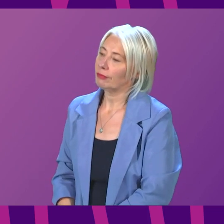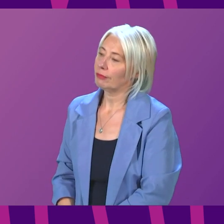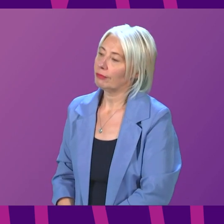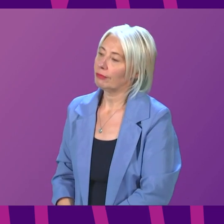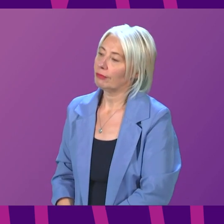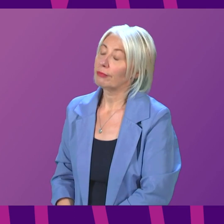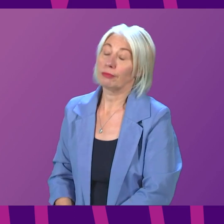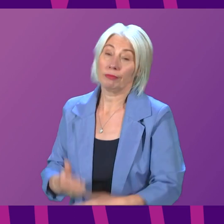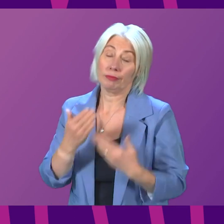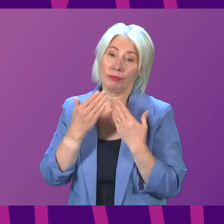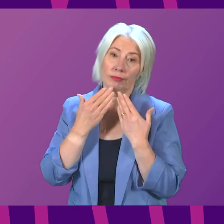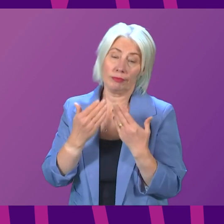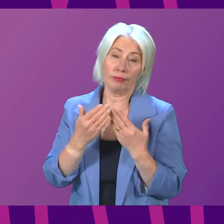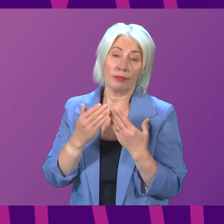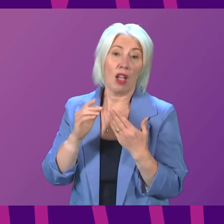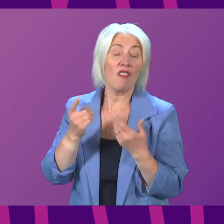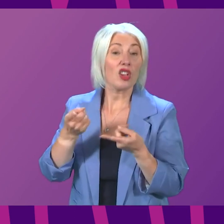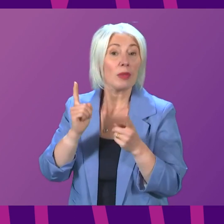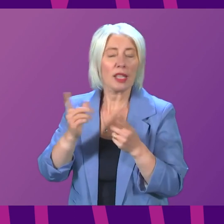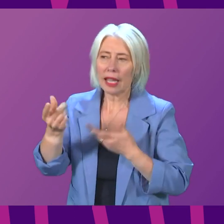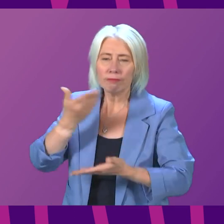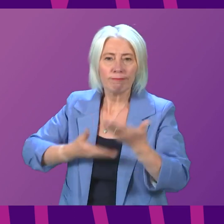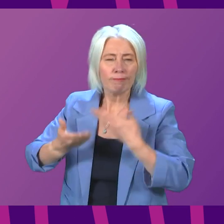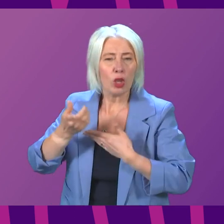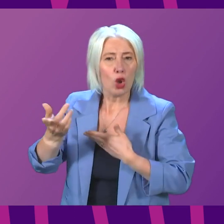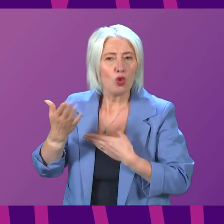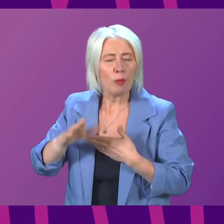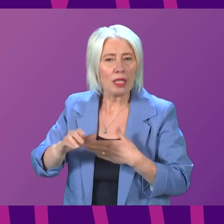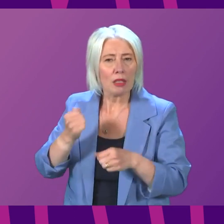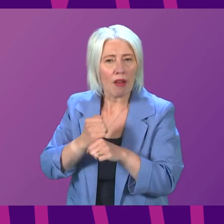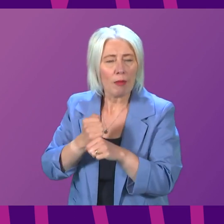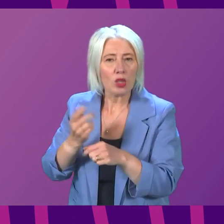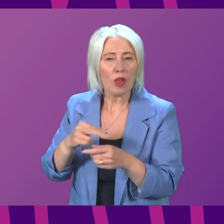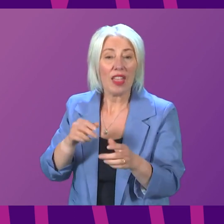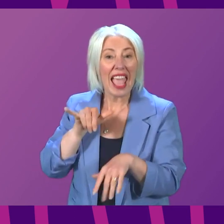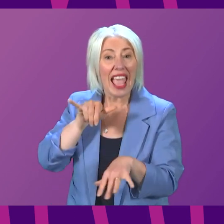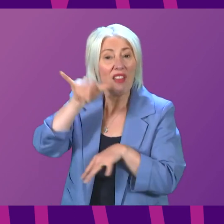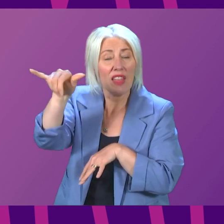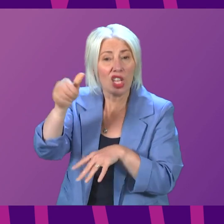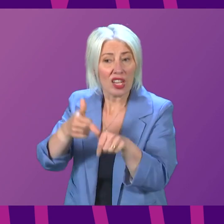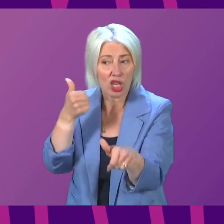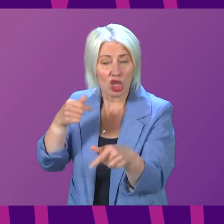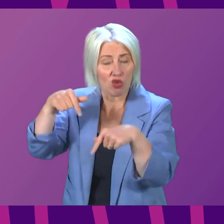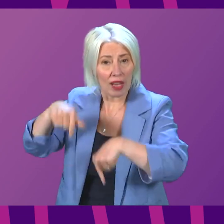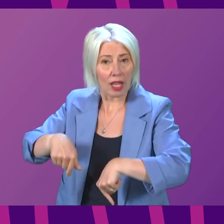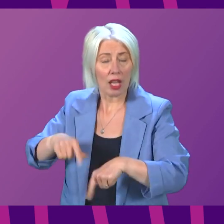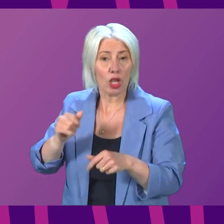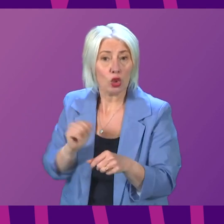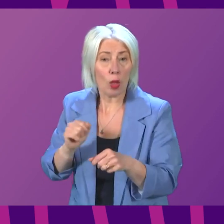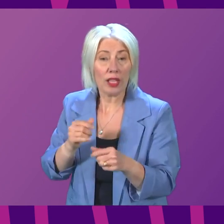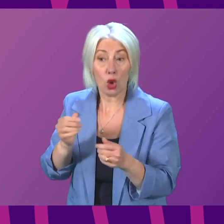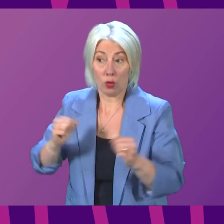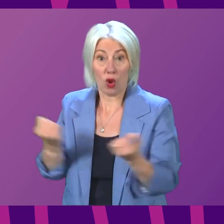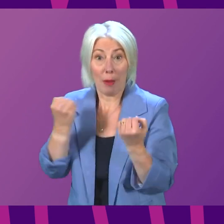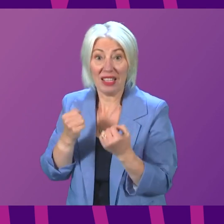Thank you, the Prime Minister. Can the First Minister highlight what discussions the Scottish Government has had with the aviation industry in Scotland regarding the busy summer period?